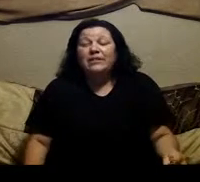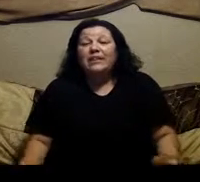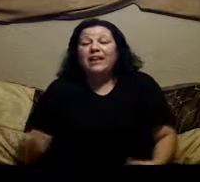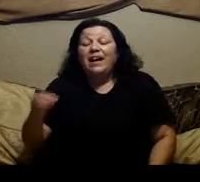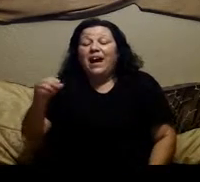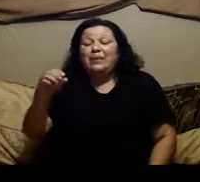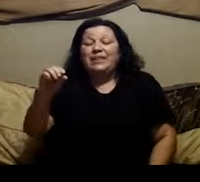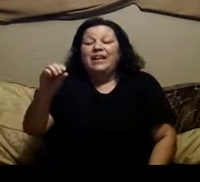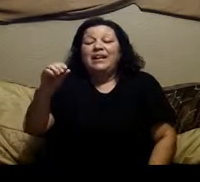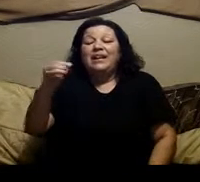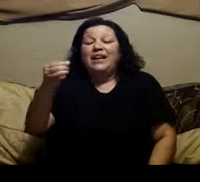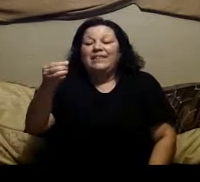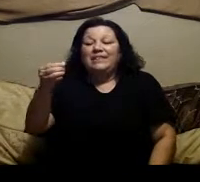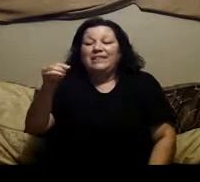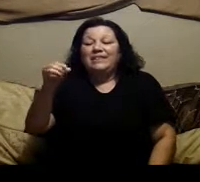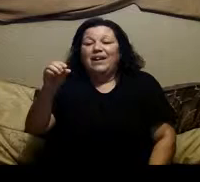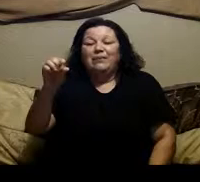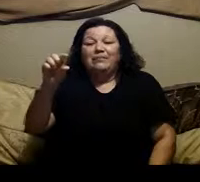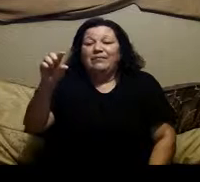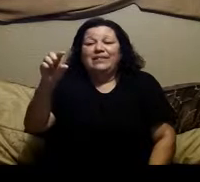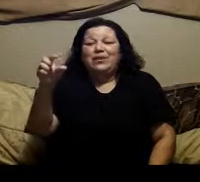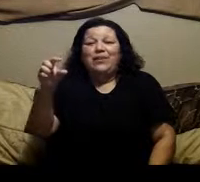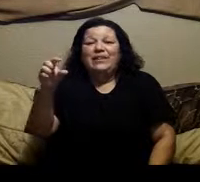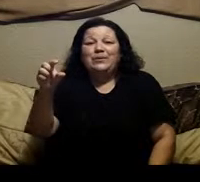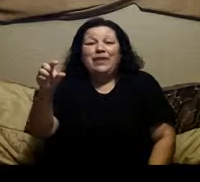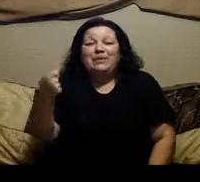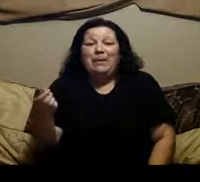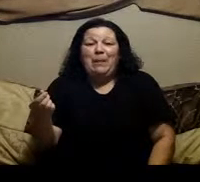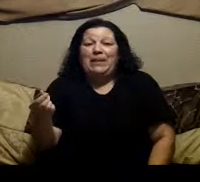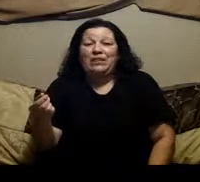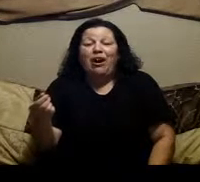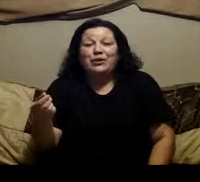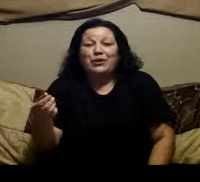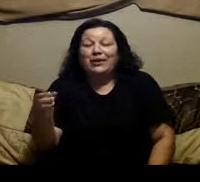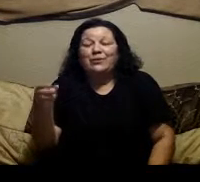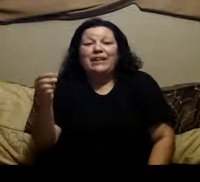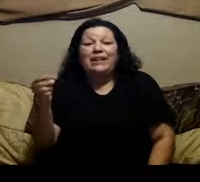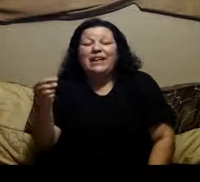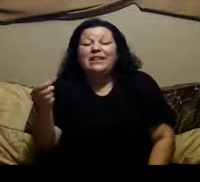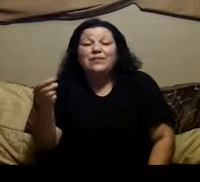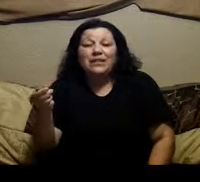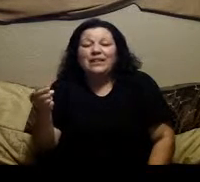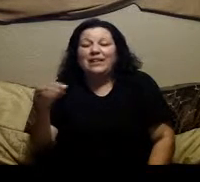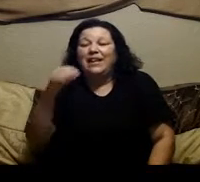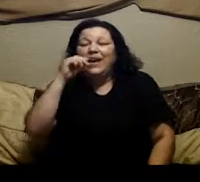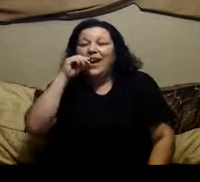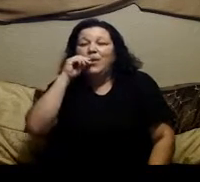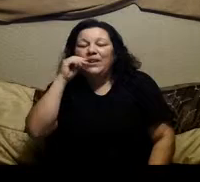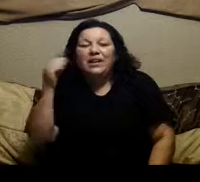literally i would take this this little thing that was given to me by my doctor and it was like hits of nicotine and i would